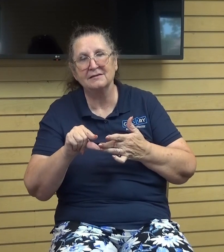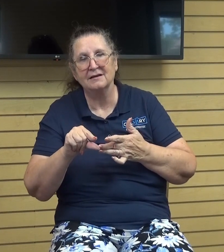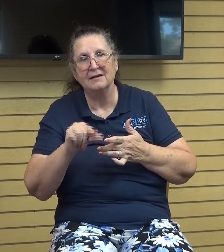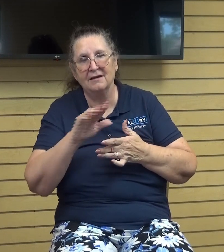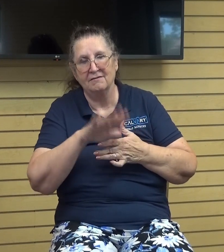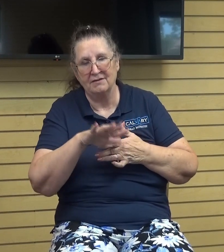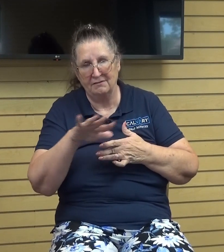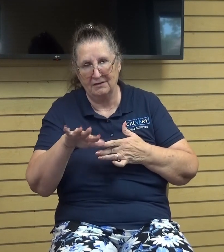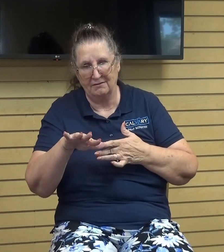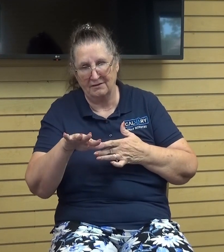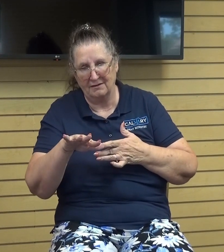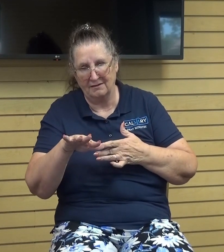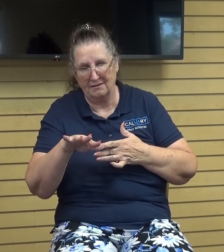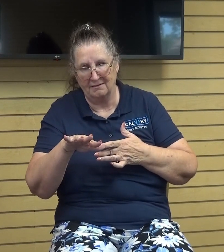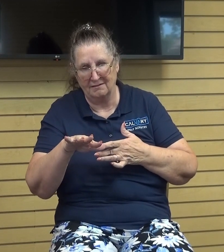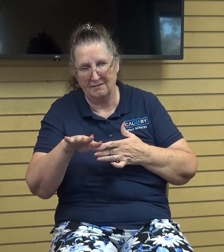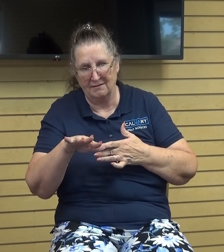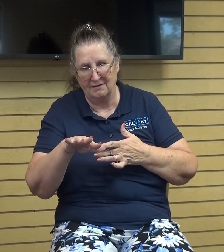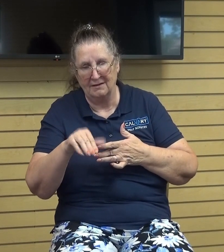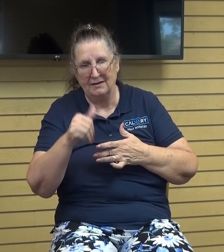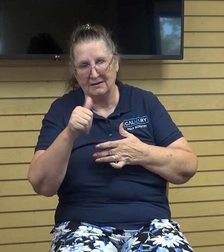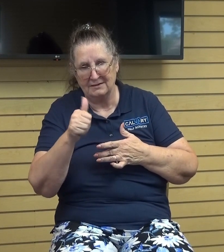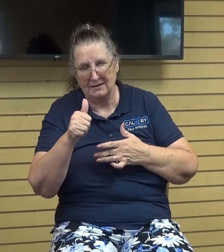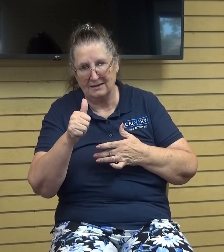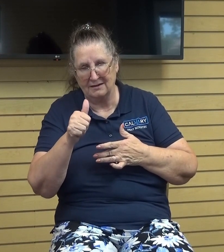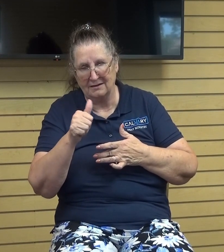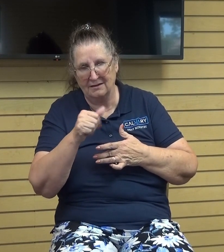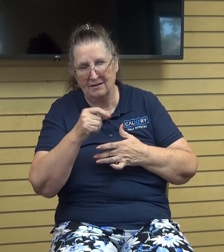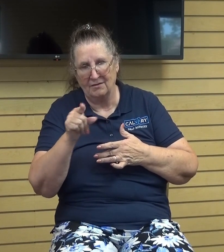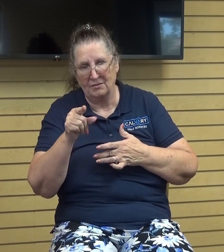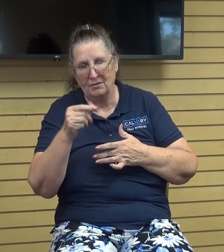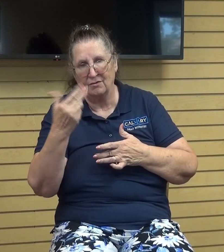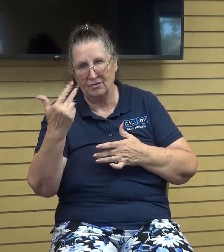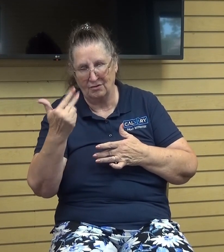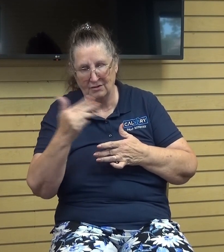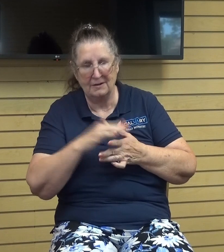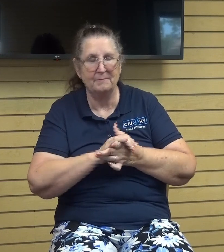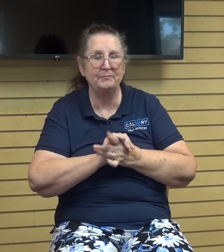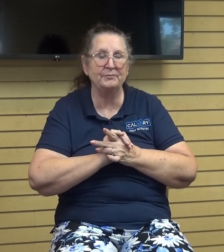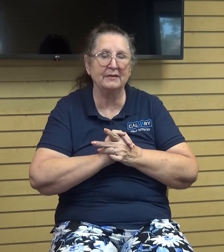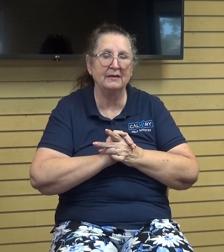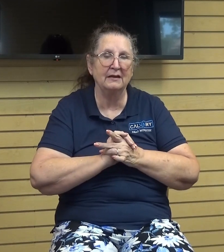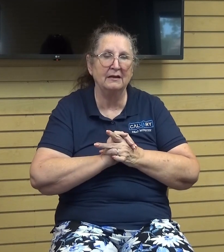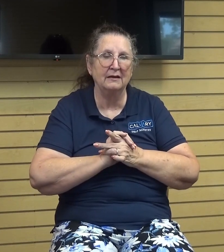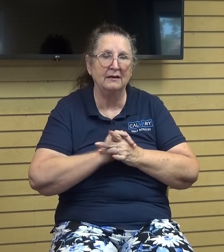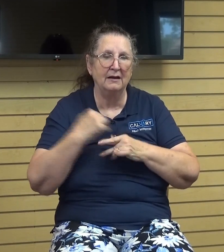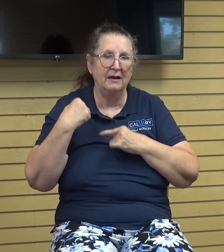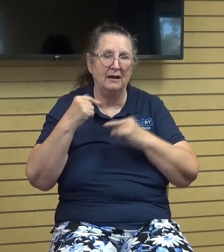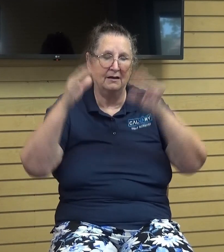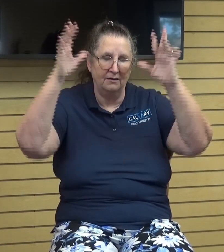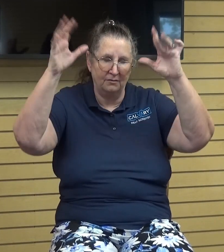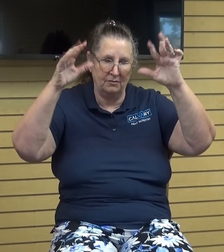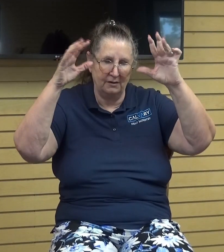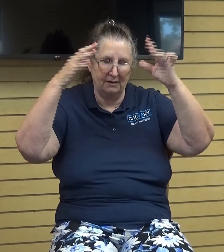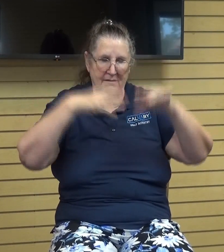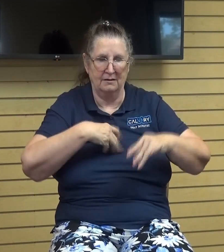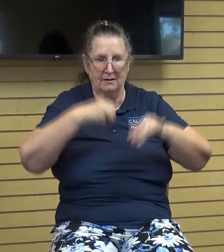10 through 13 for as the rain and the snow come down from heaven